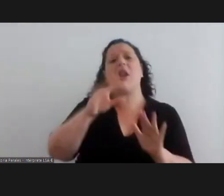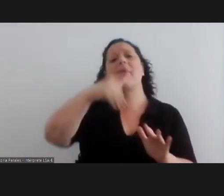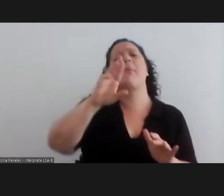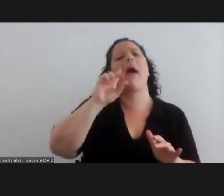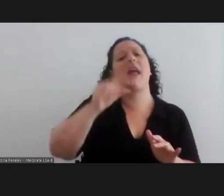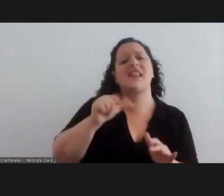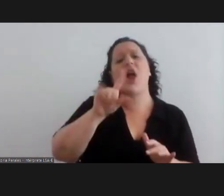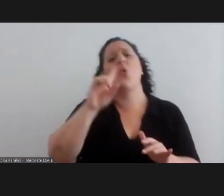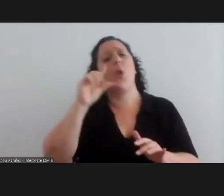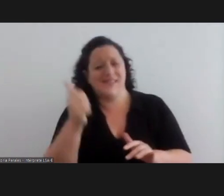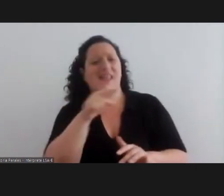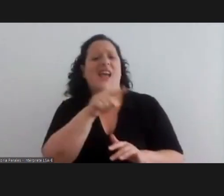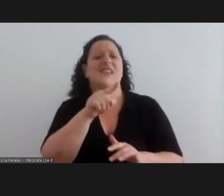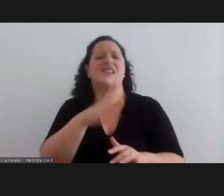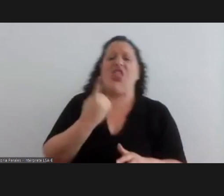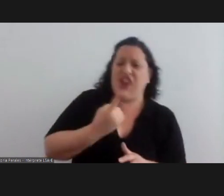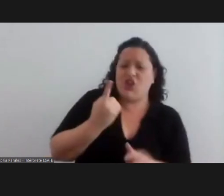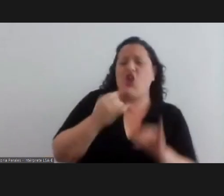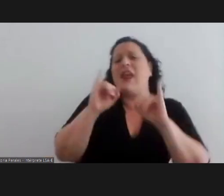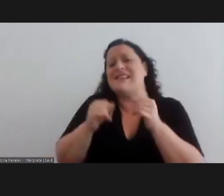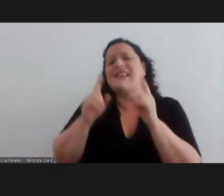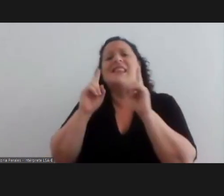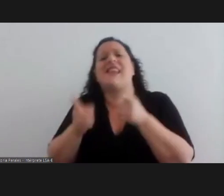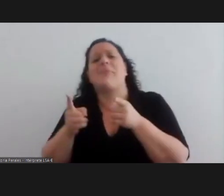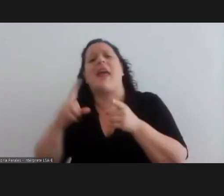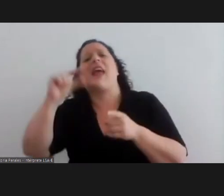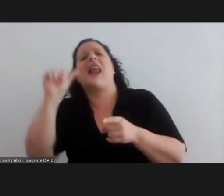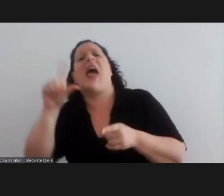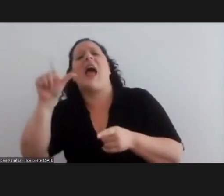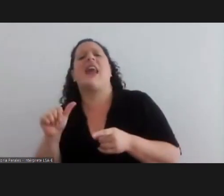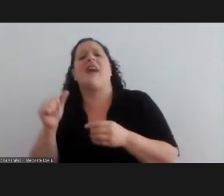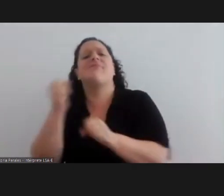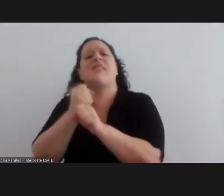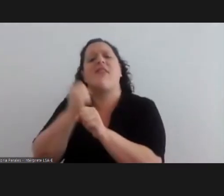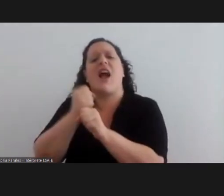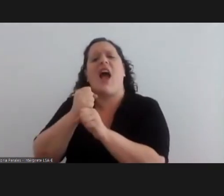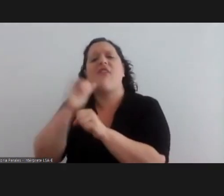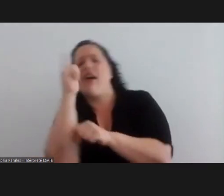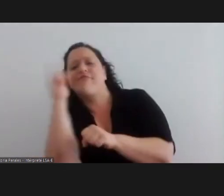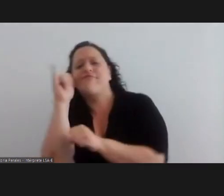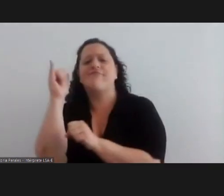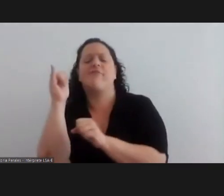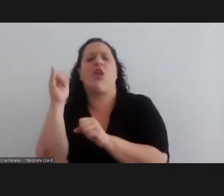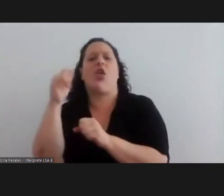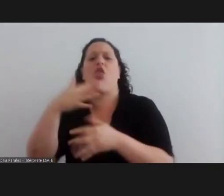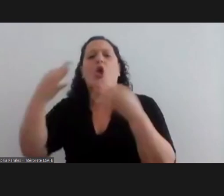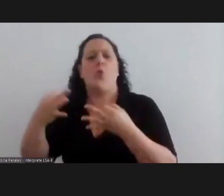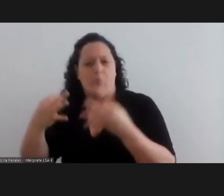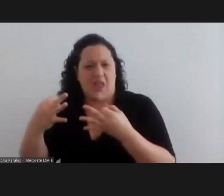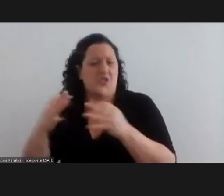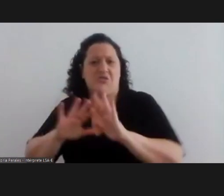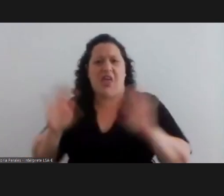luisa as a fiction uh director and clara sapetini as a documentary and there were